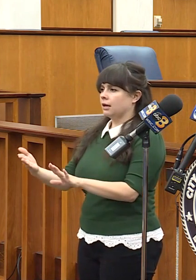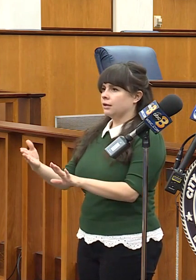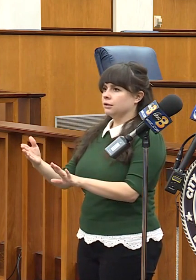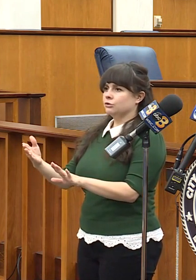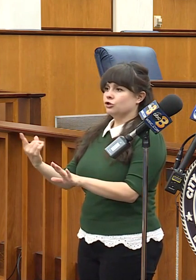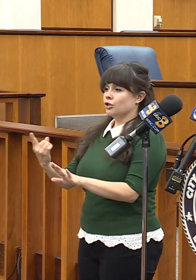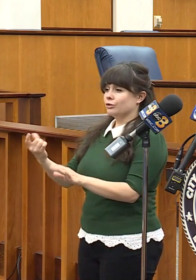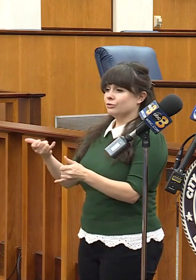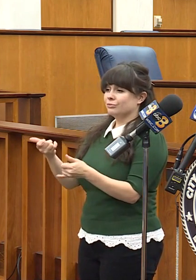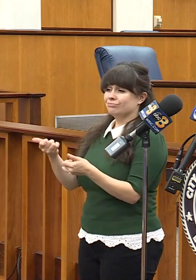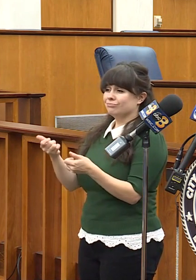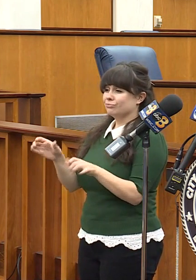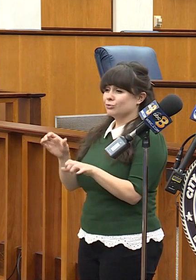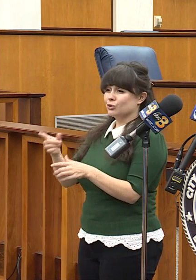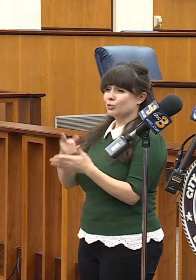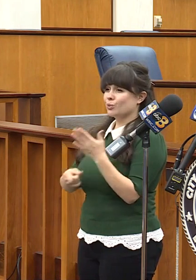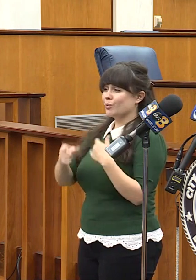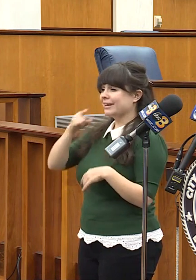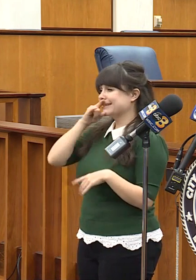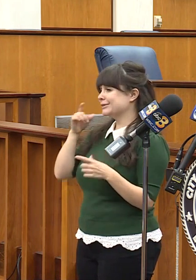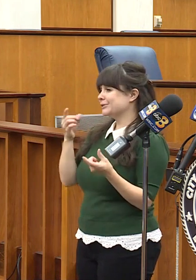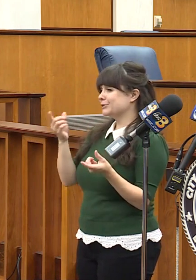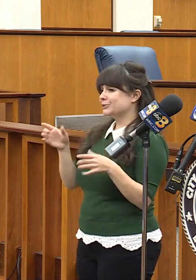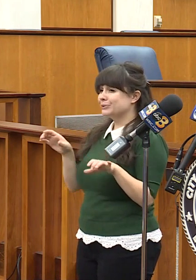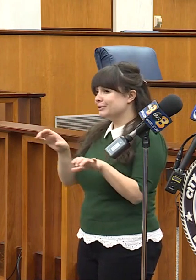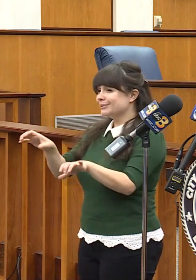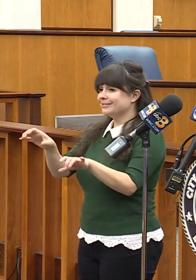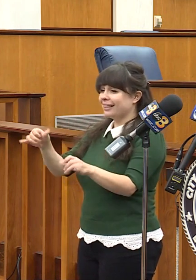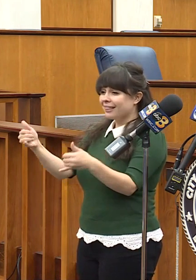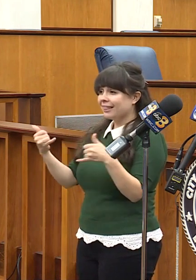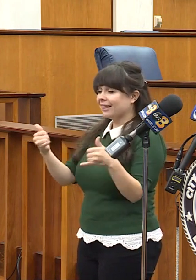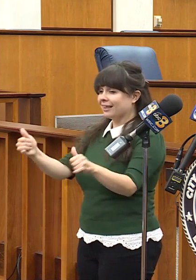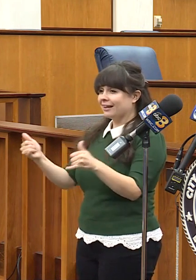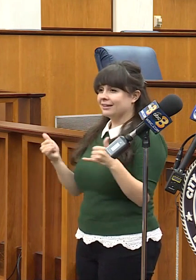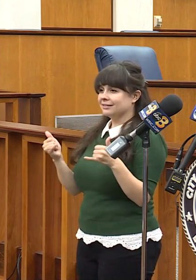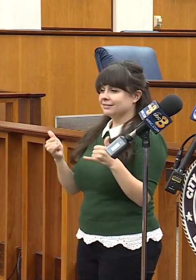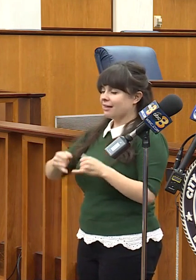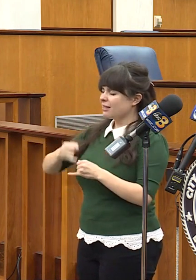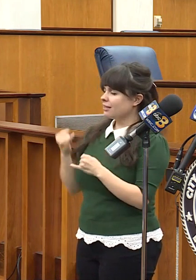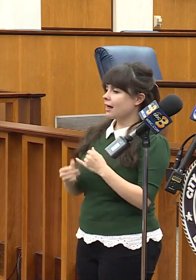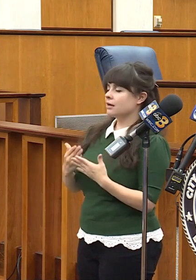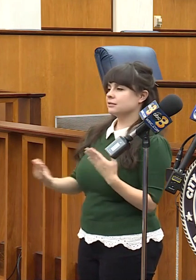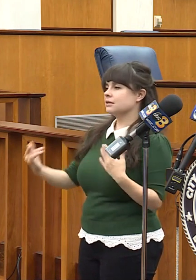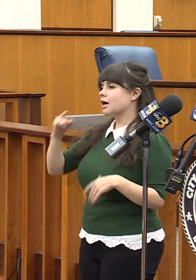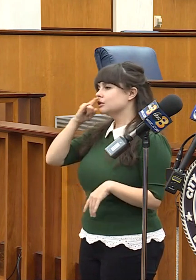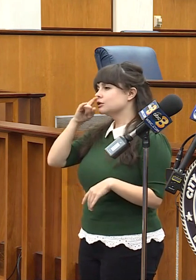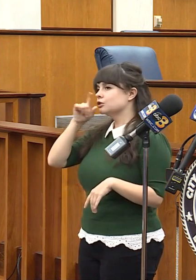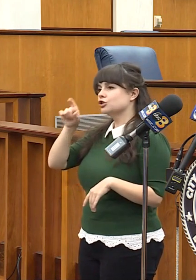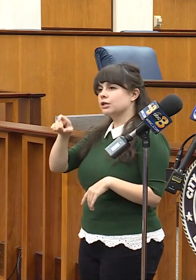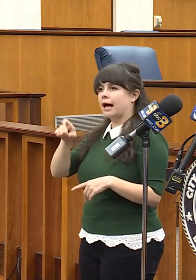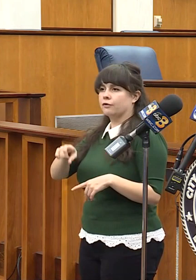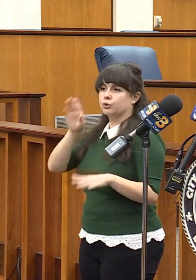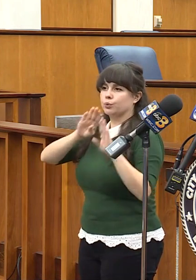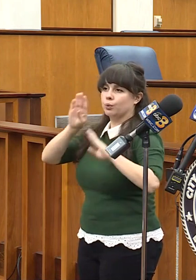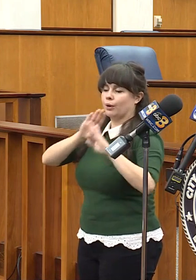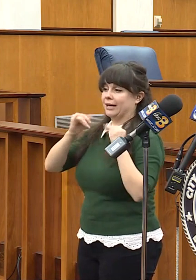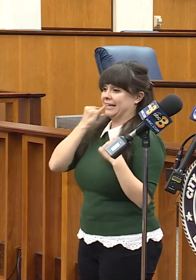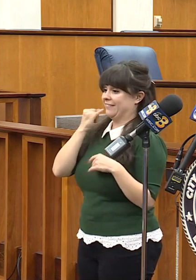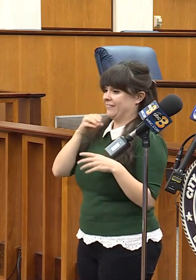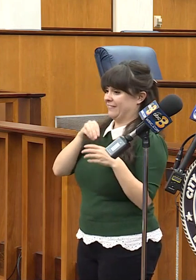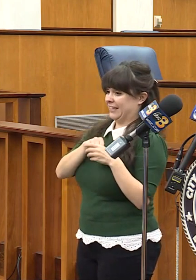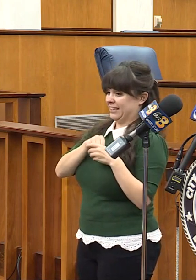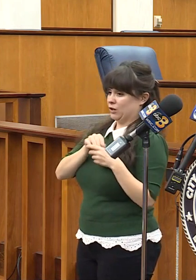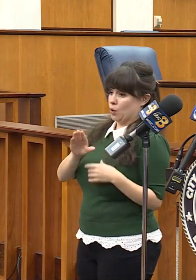do. And the last thing a child should have to worry about is whether or not in their home or the